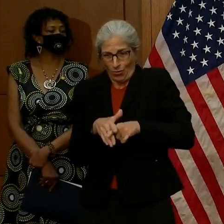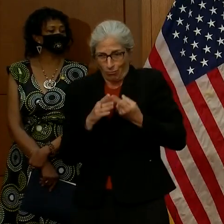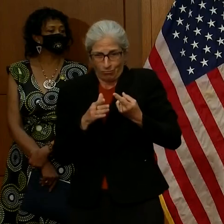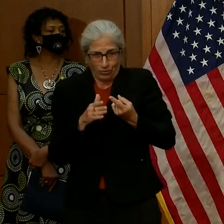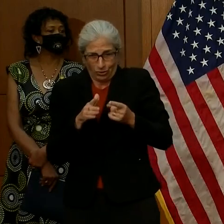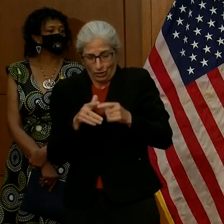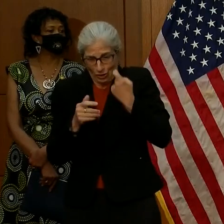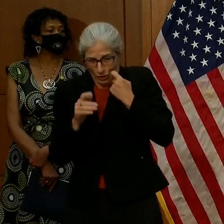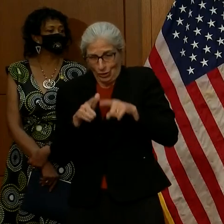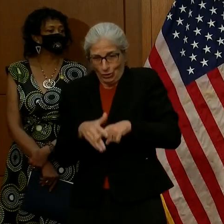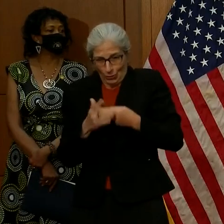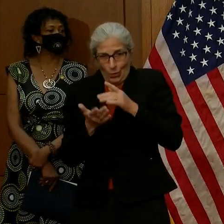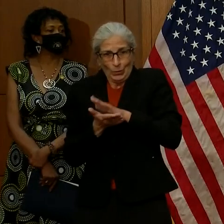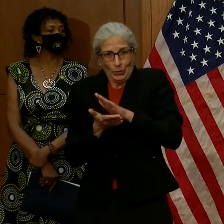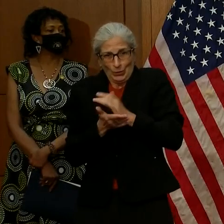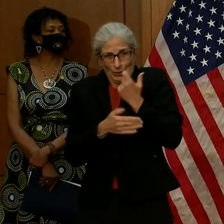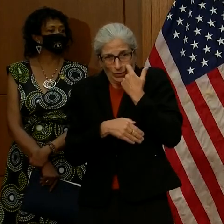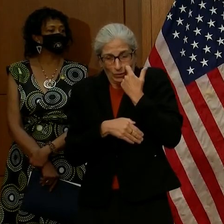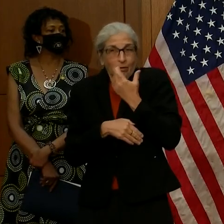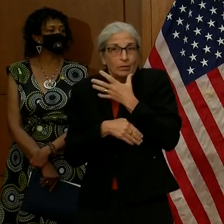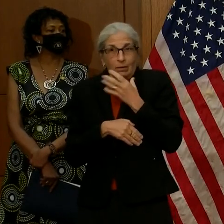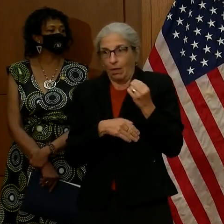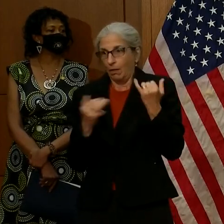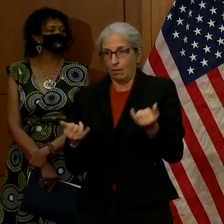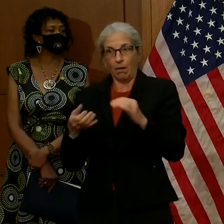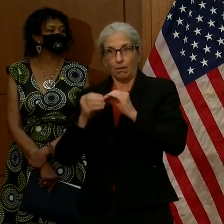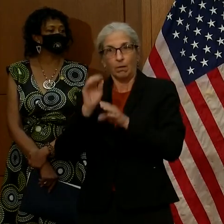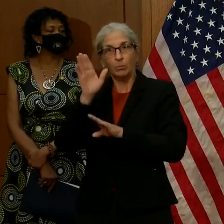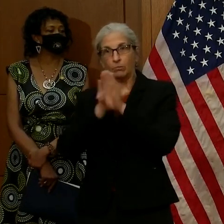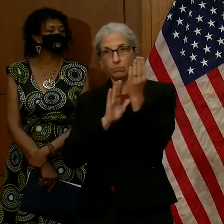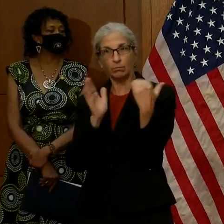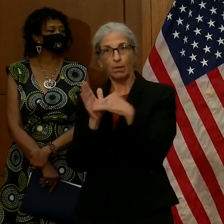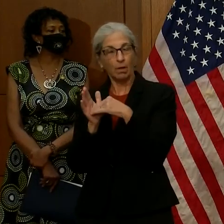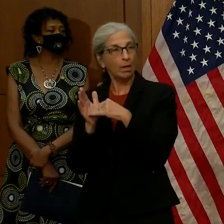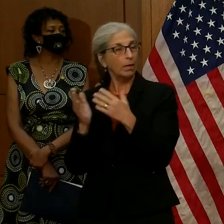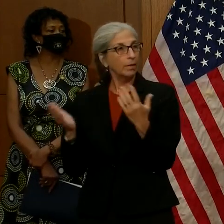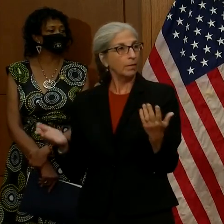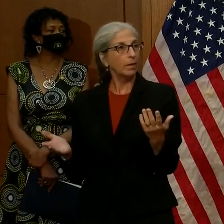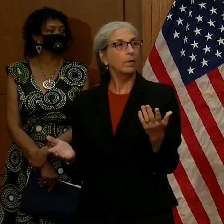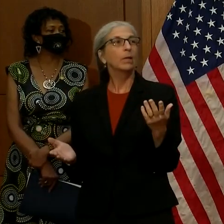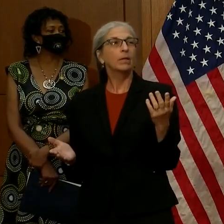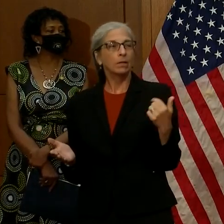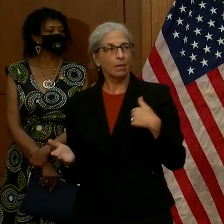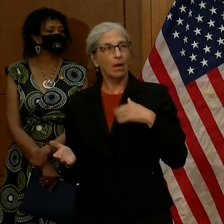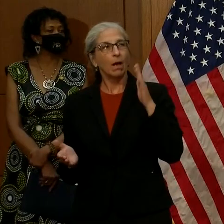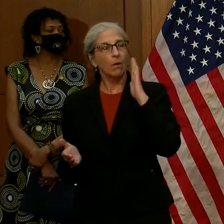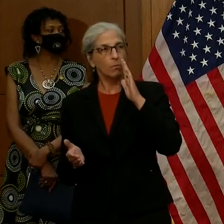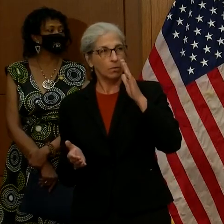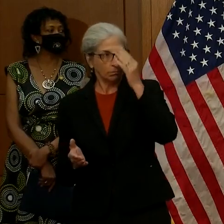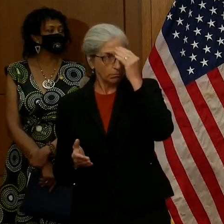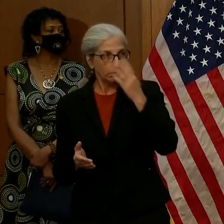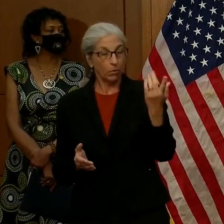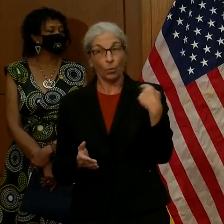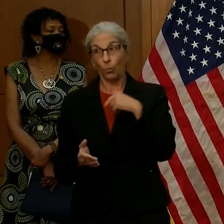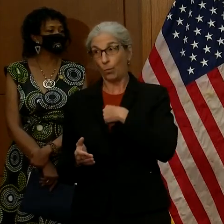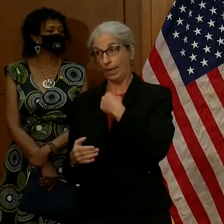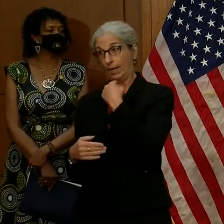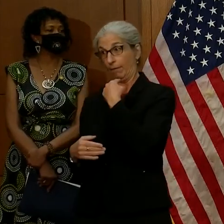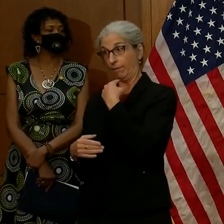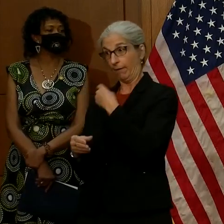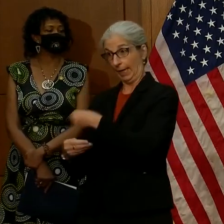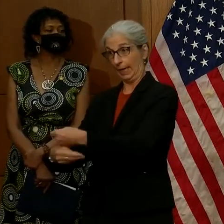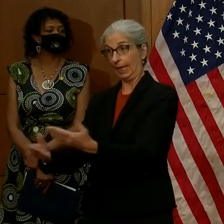our students have returned to campuses. And just to go back a little bit, Kate, we have provided specific guidelines.